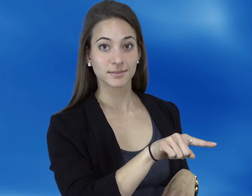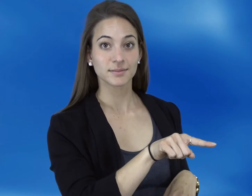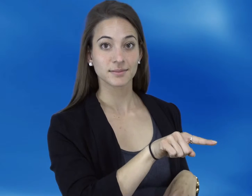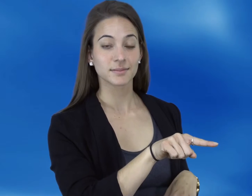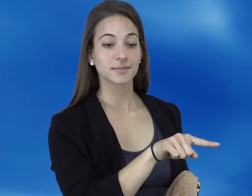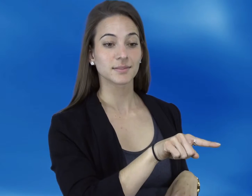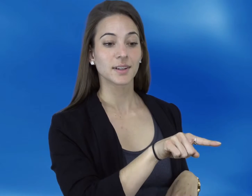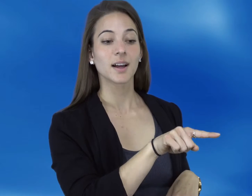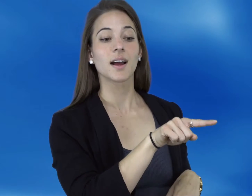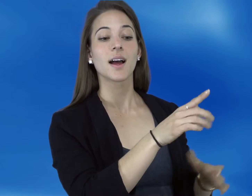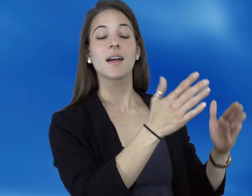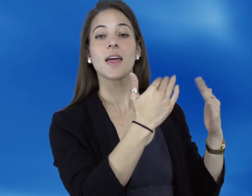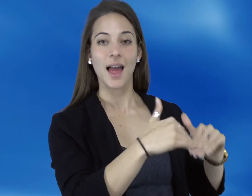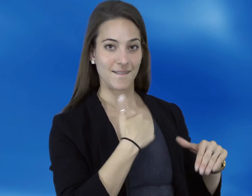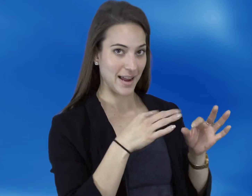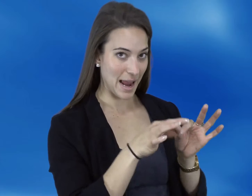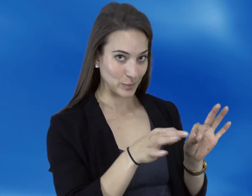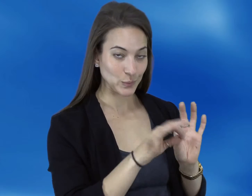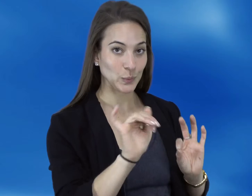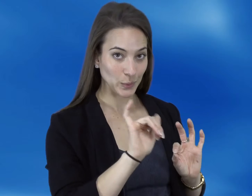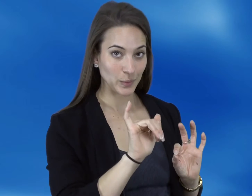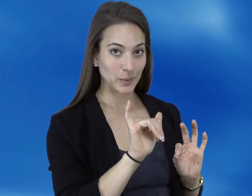Captions are also included and can be turned on and off.